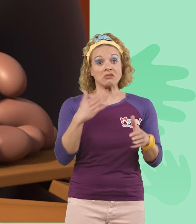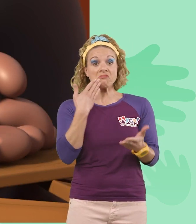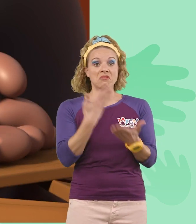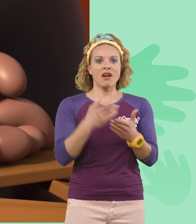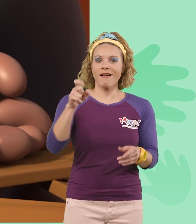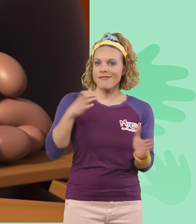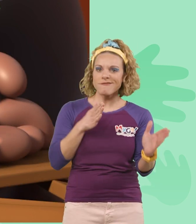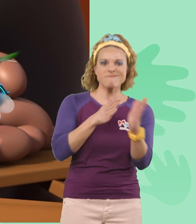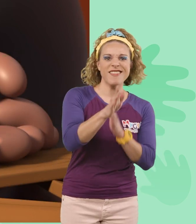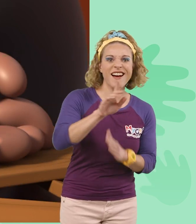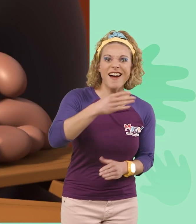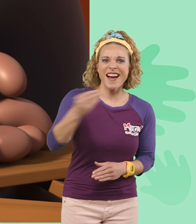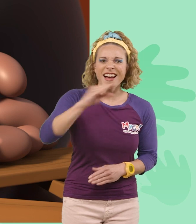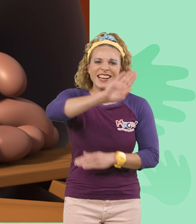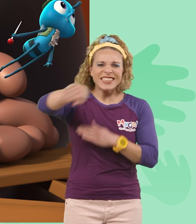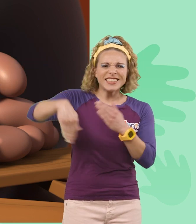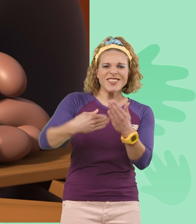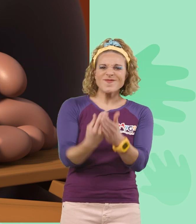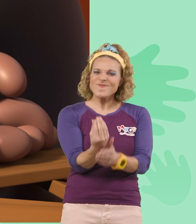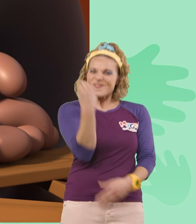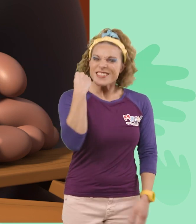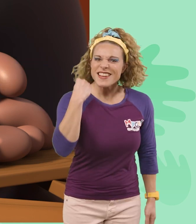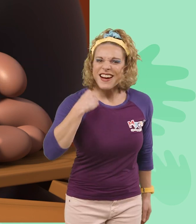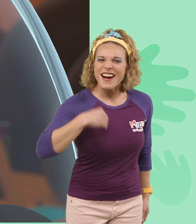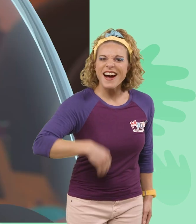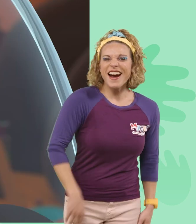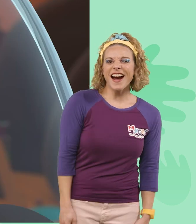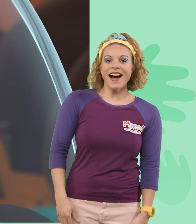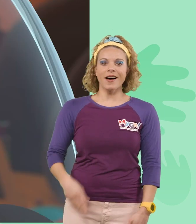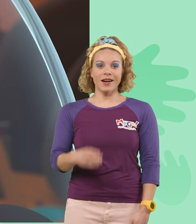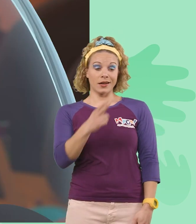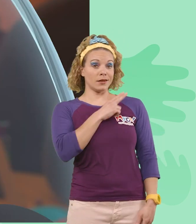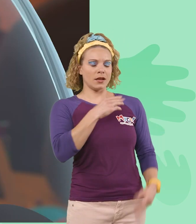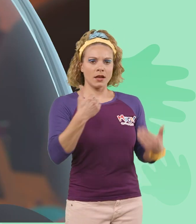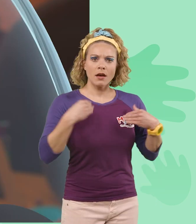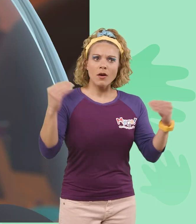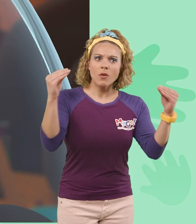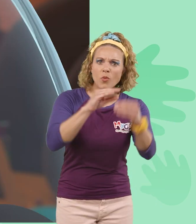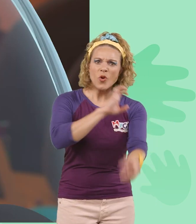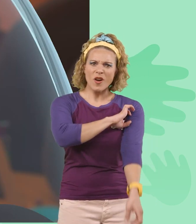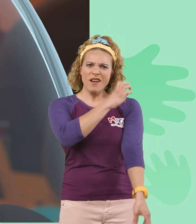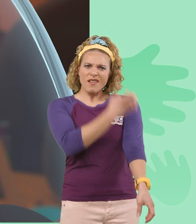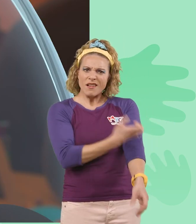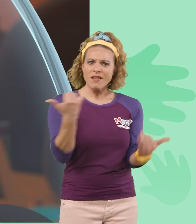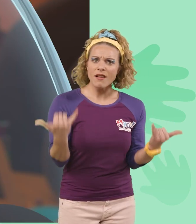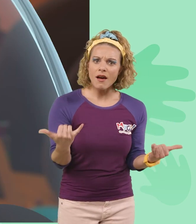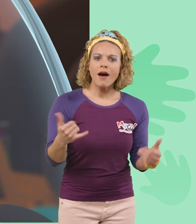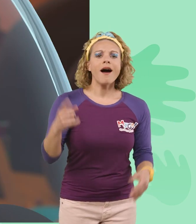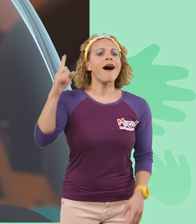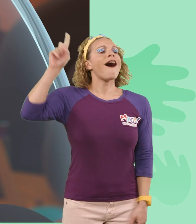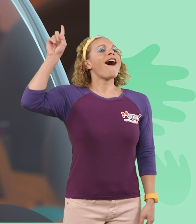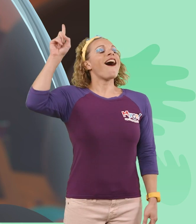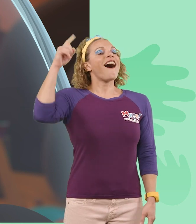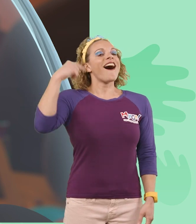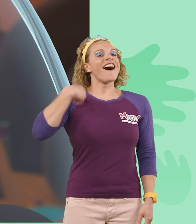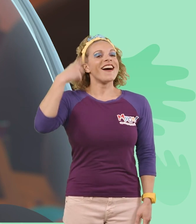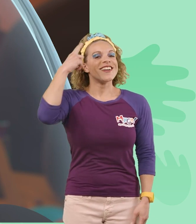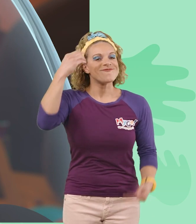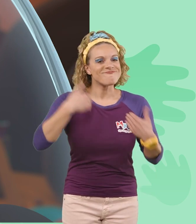dash and eat all the trash! Horace has more energy now! Aha! Which means I think I have the